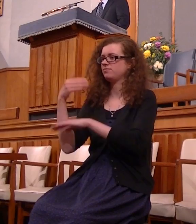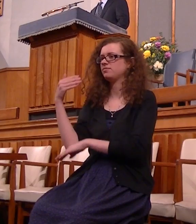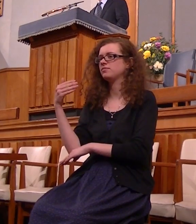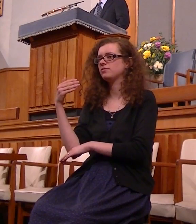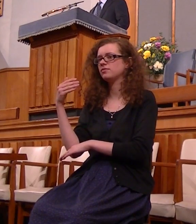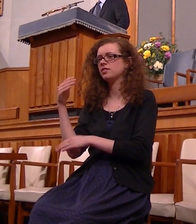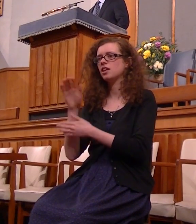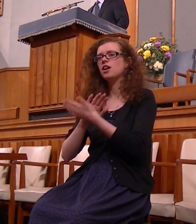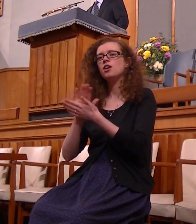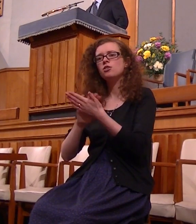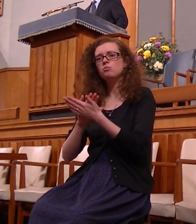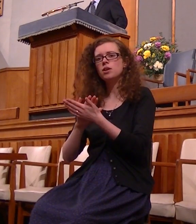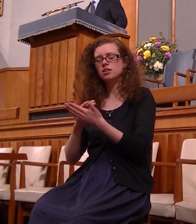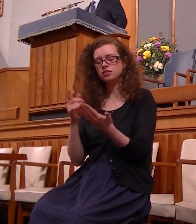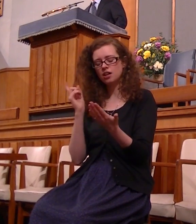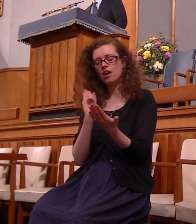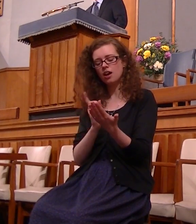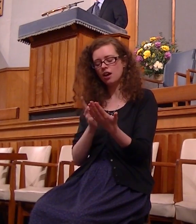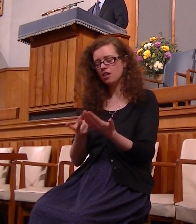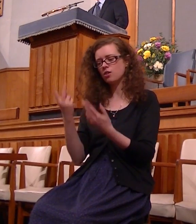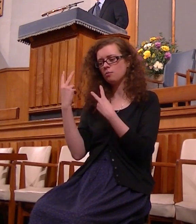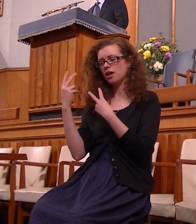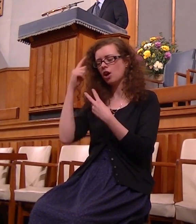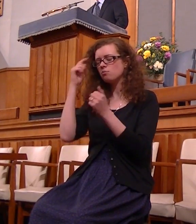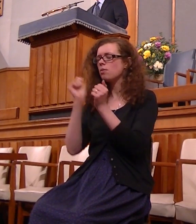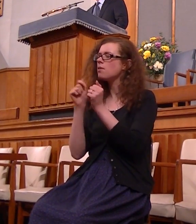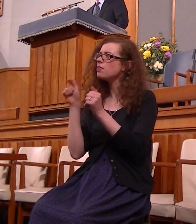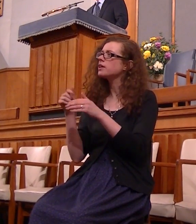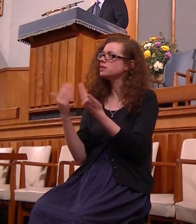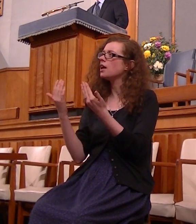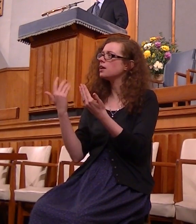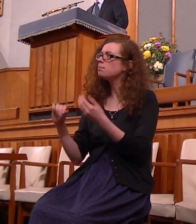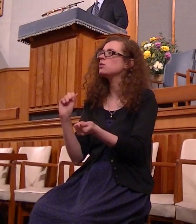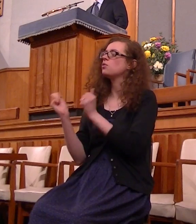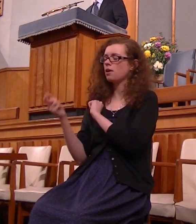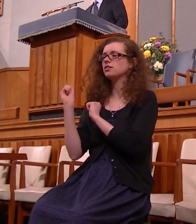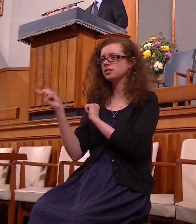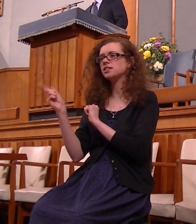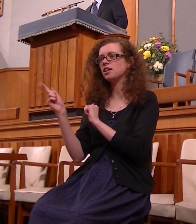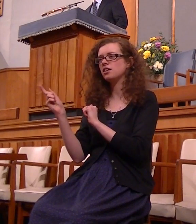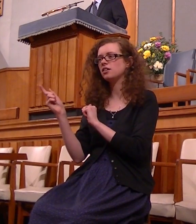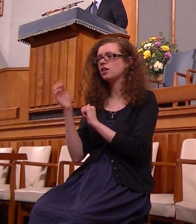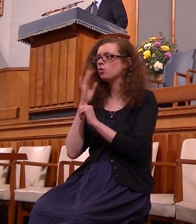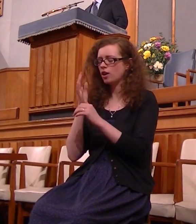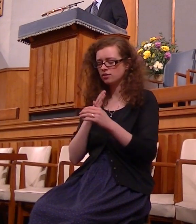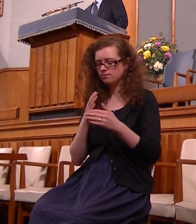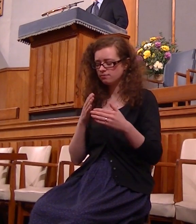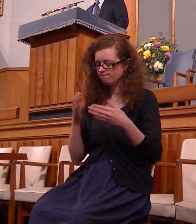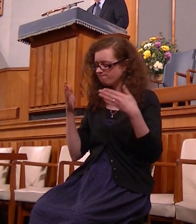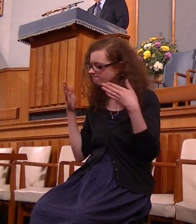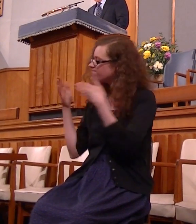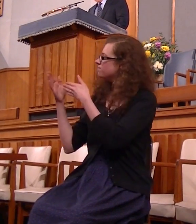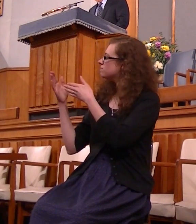month this was the time of my life this was the day when I turned to Jesus Christ and